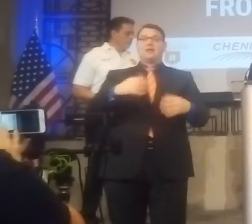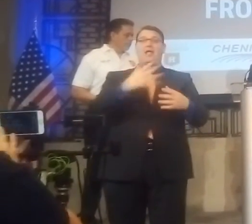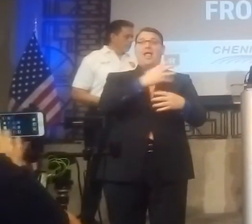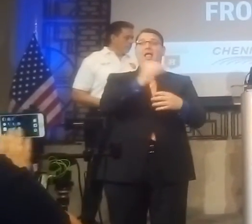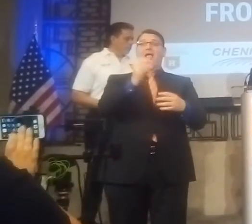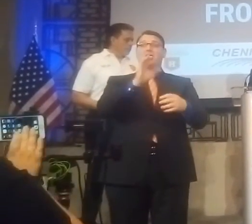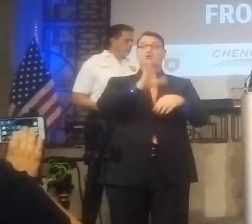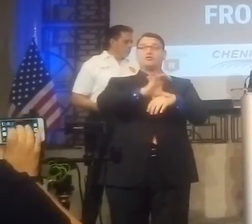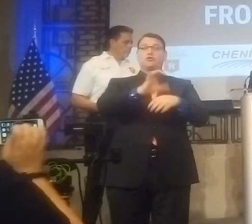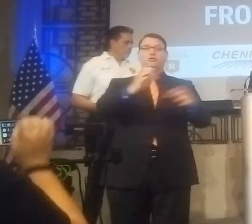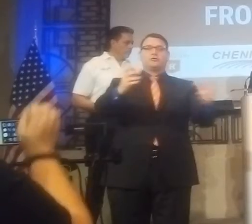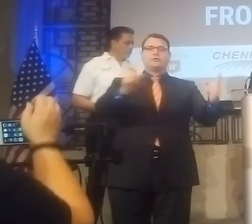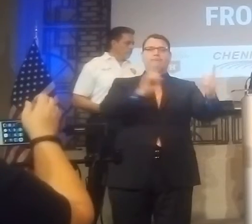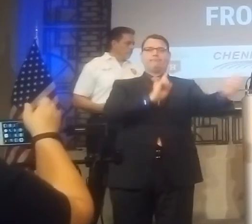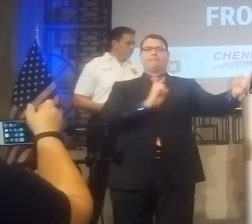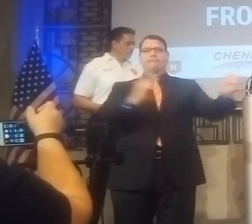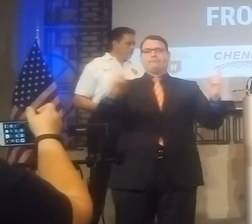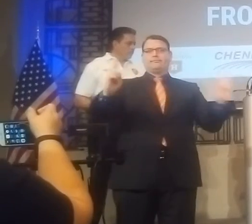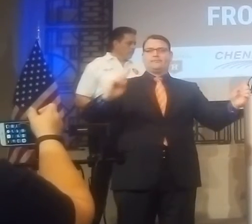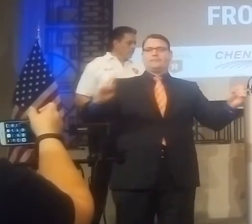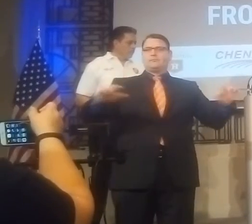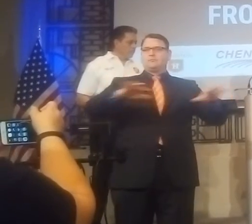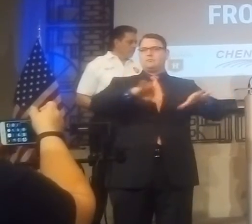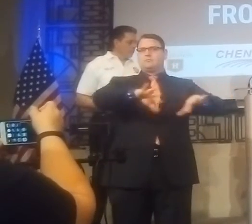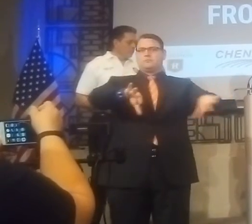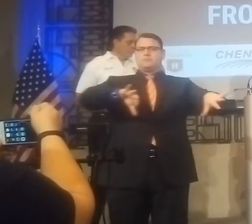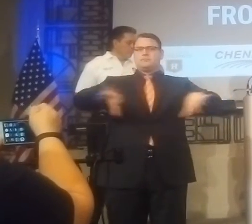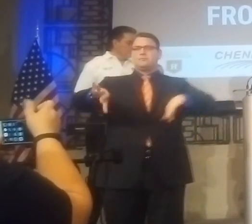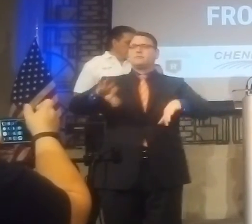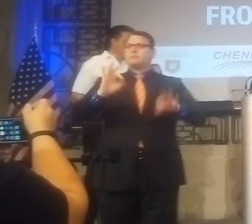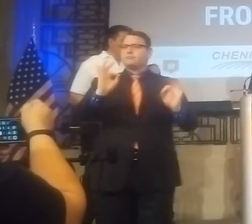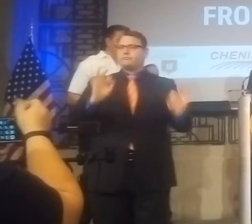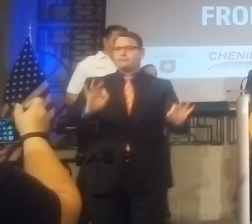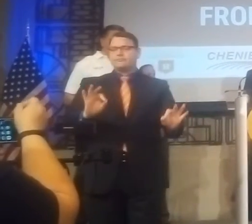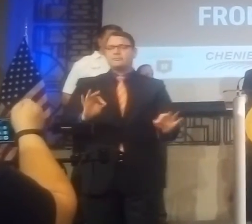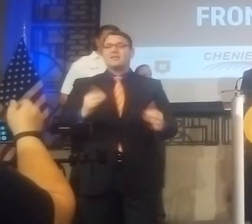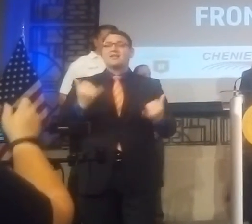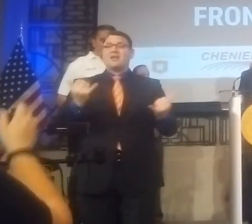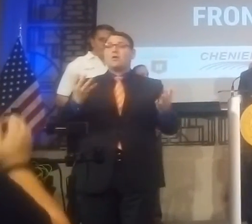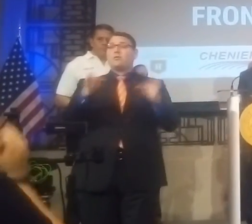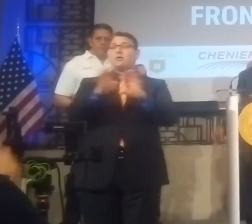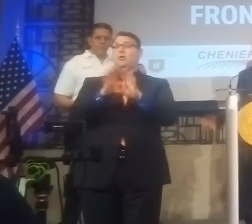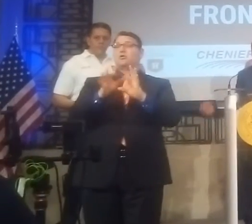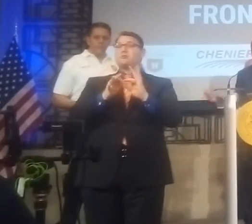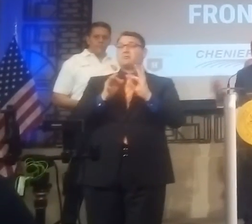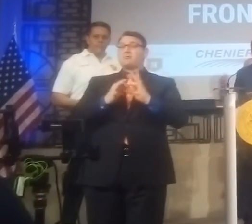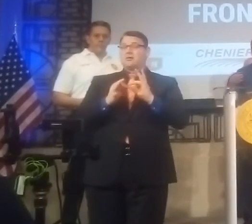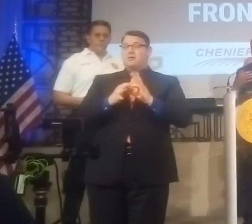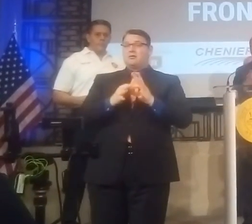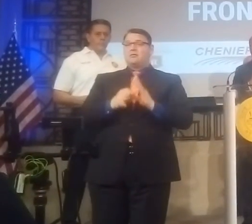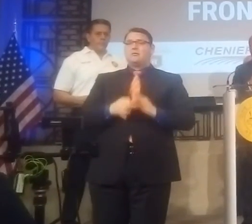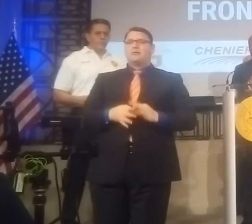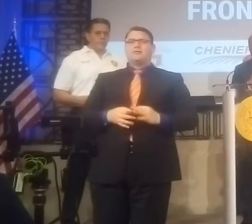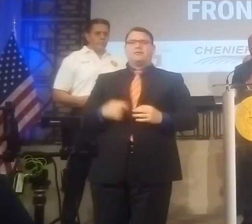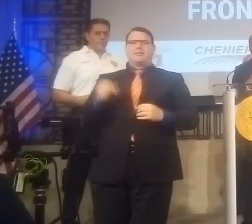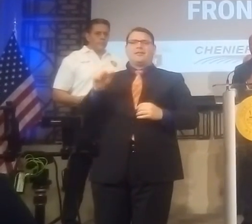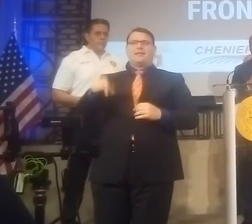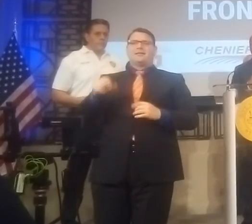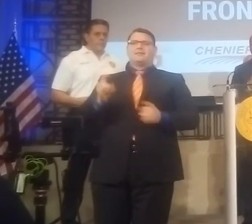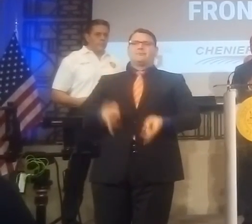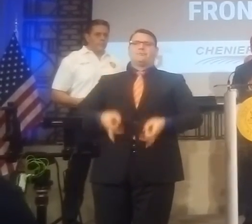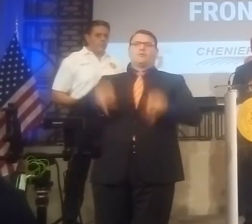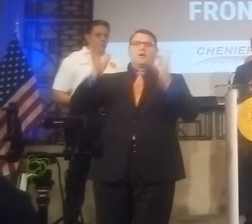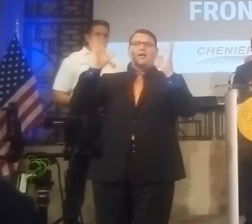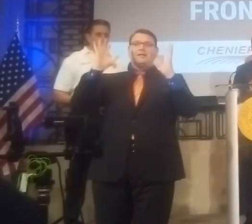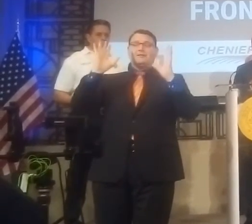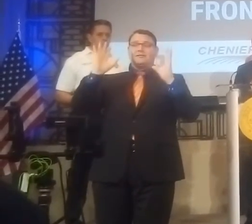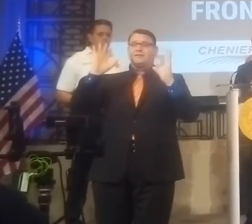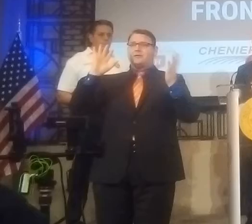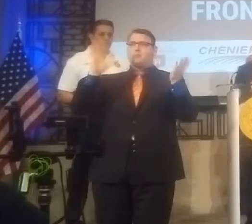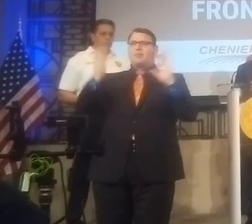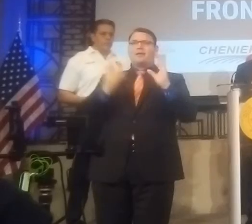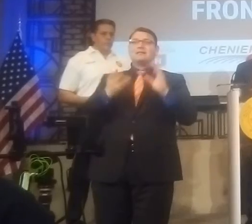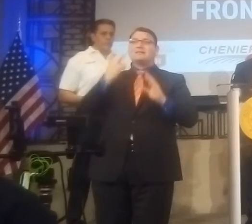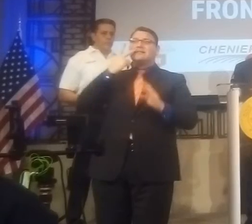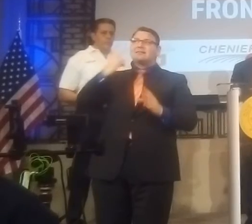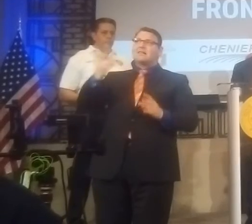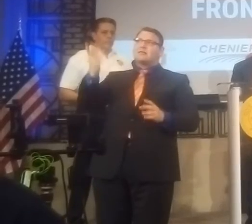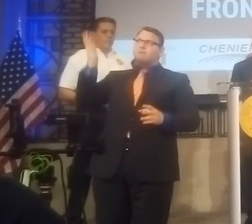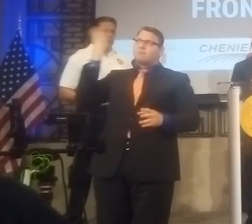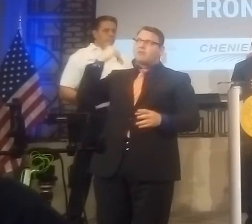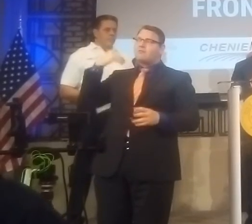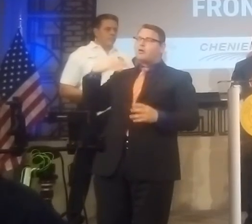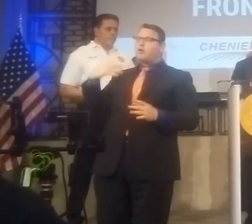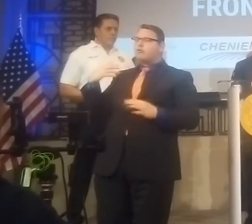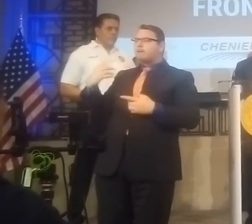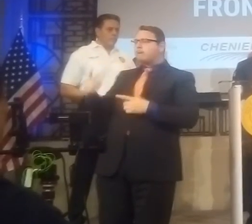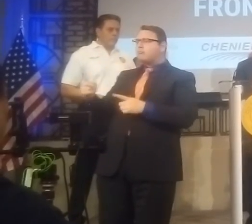this is this is a crisis unlike we have seen in our lifetime